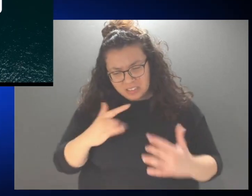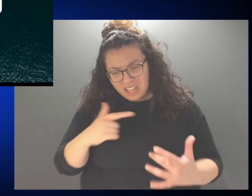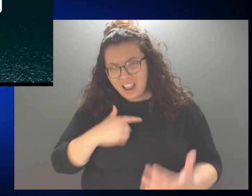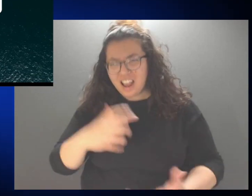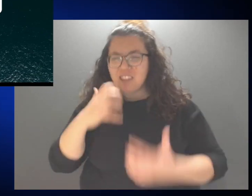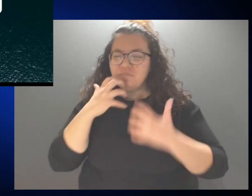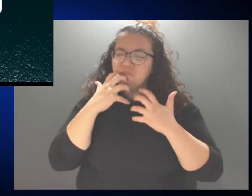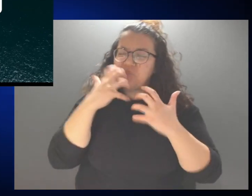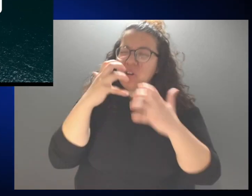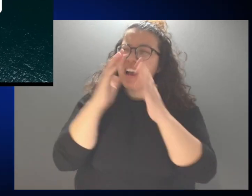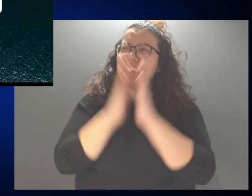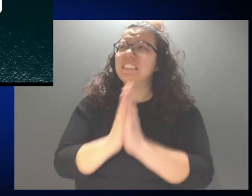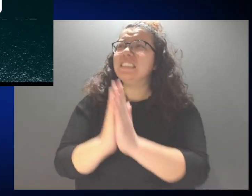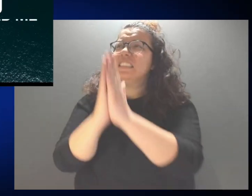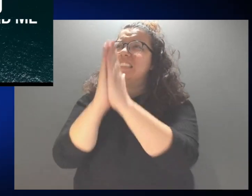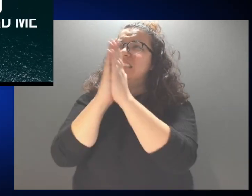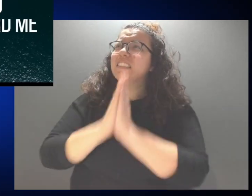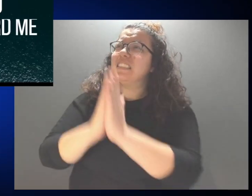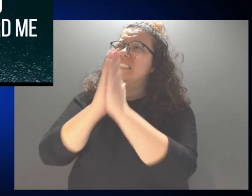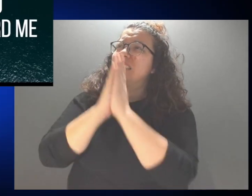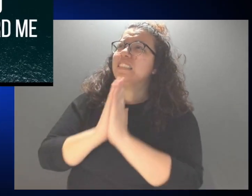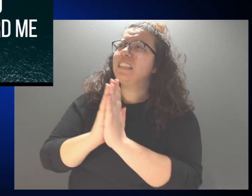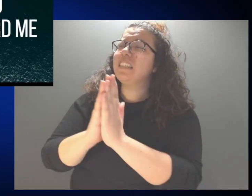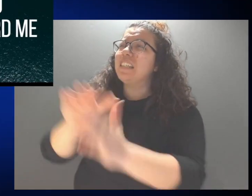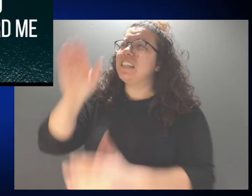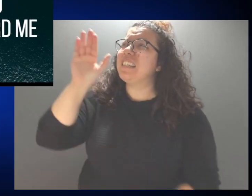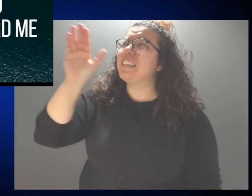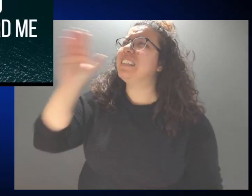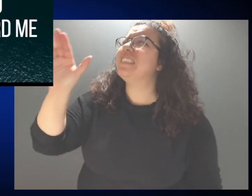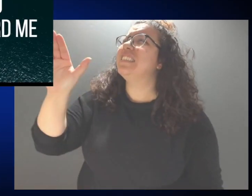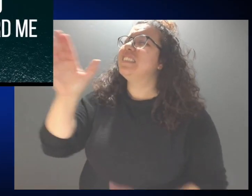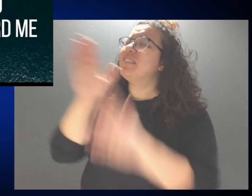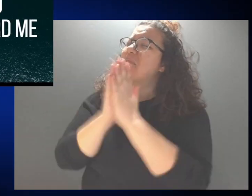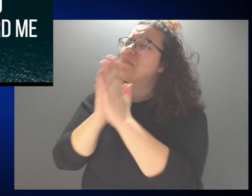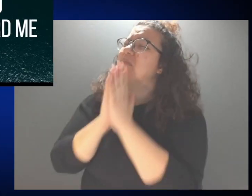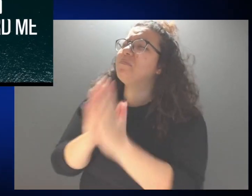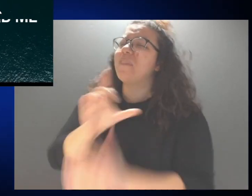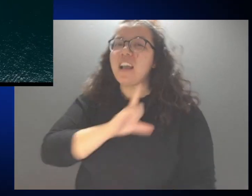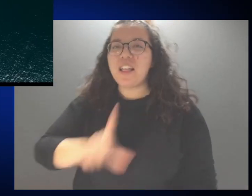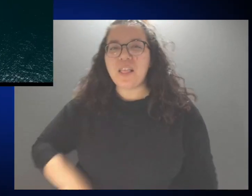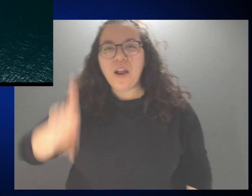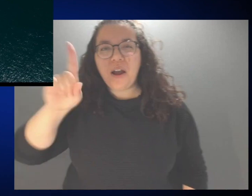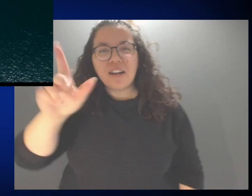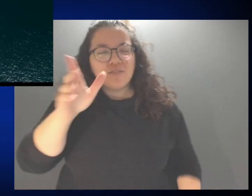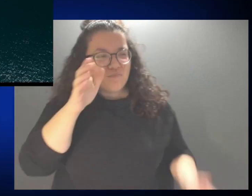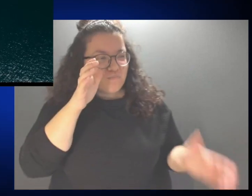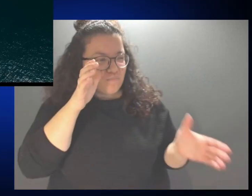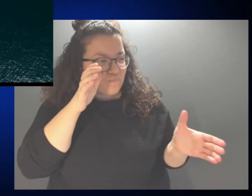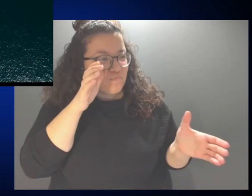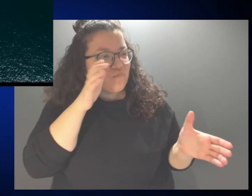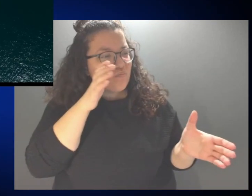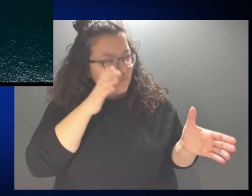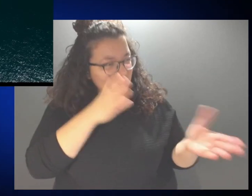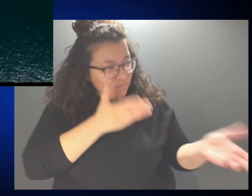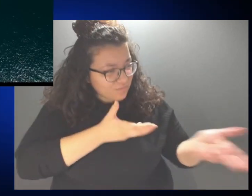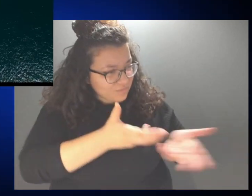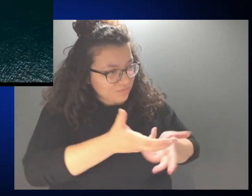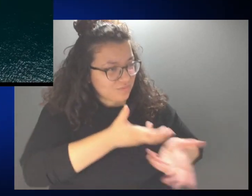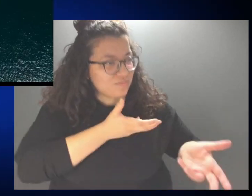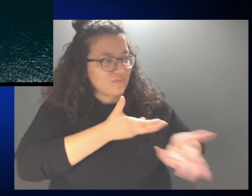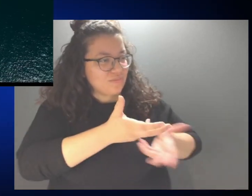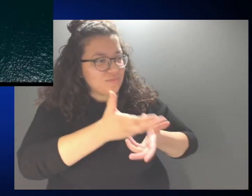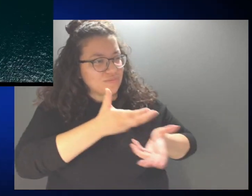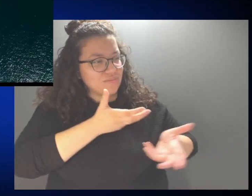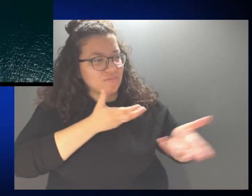and the Lord heard me, and saved me